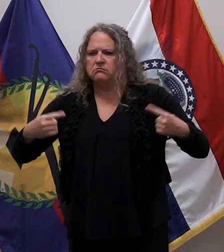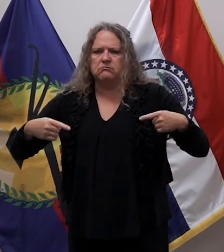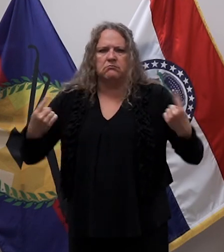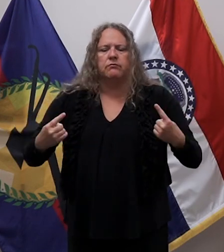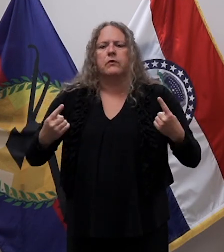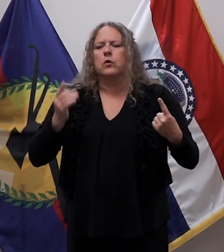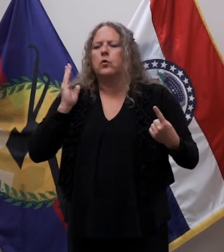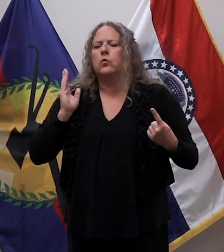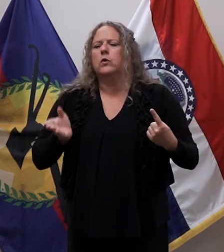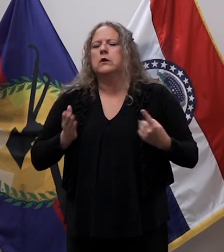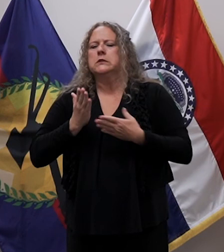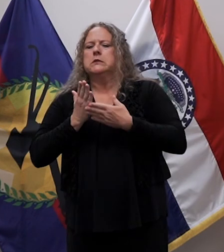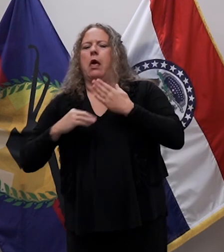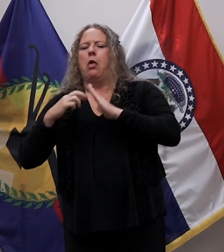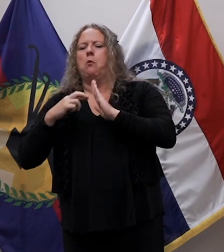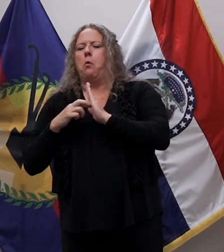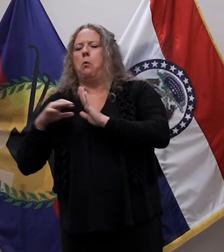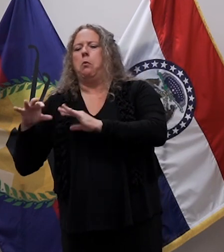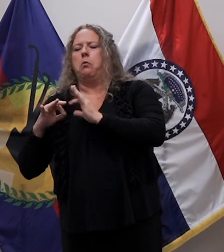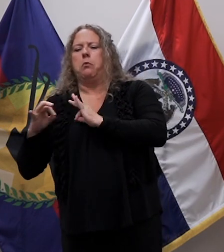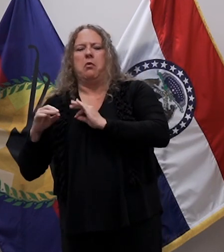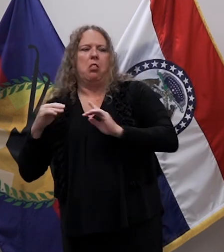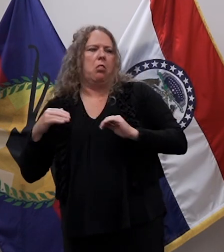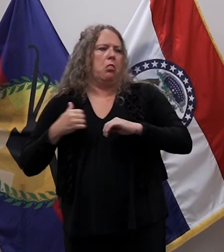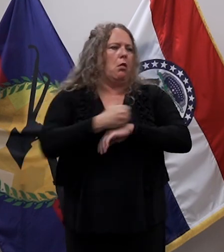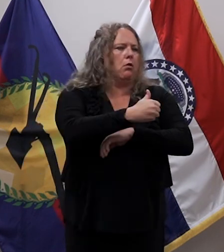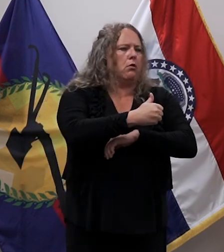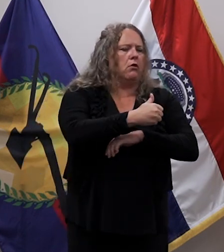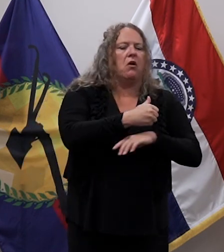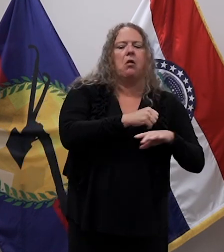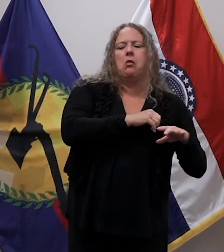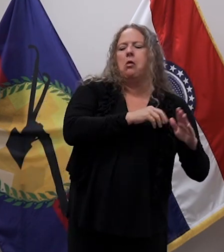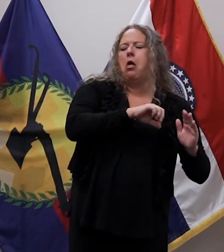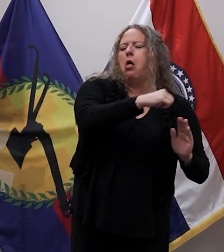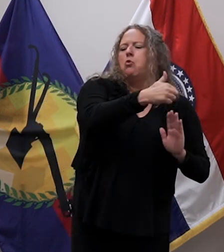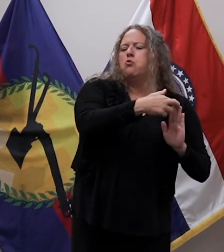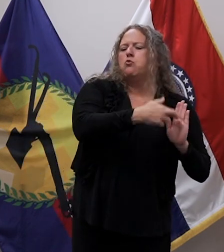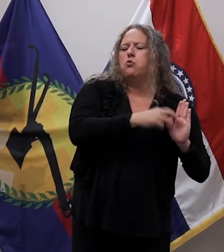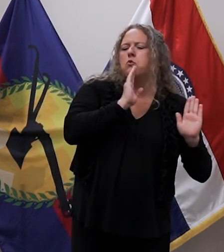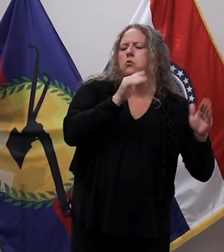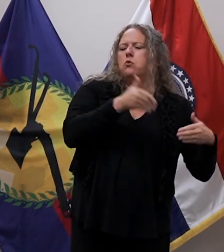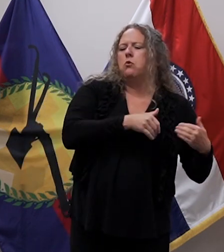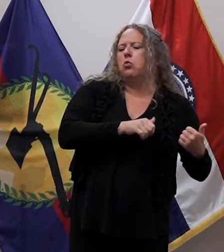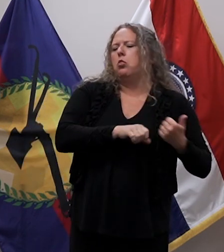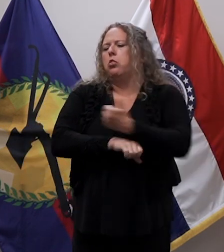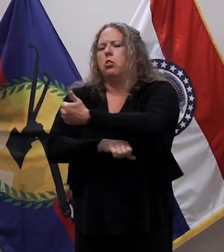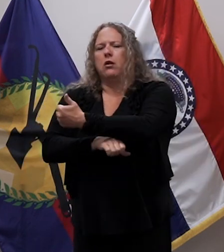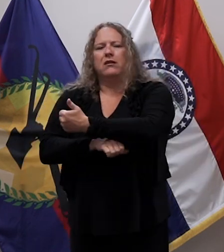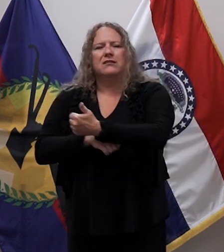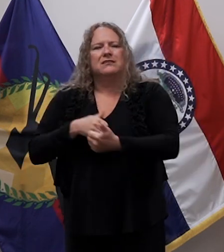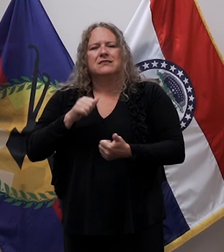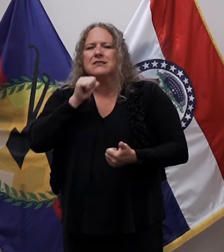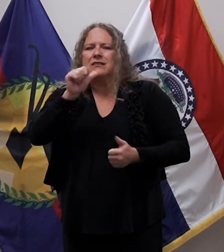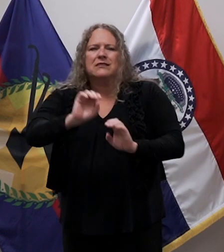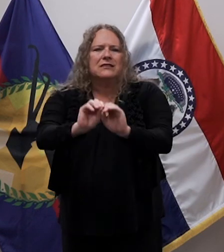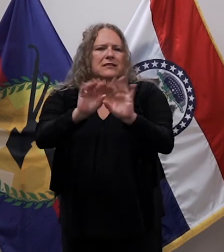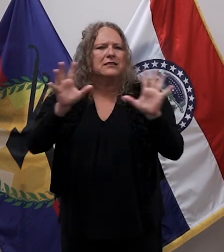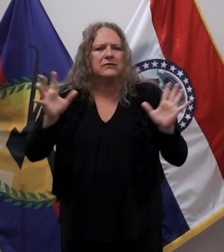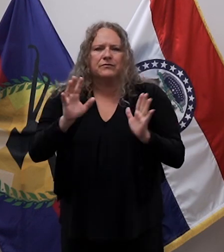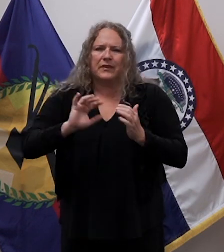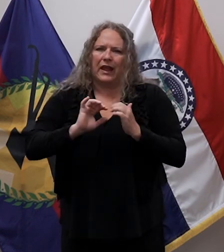and talk about them out of context or be unclear or just simply confused about the rules and regulations.